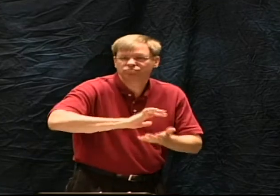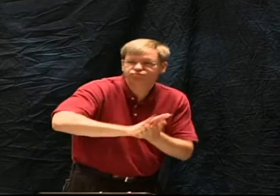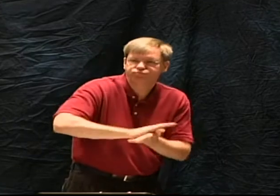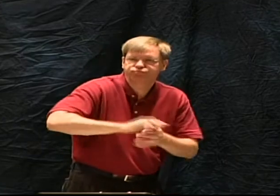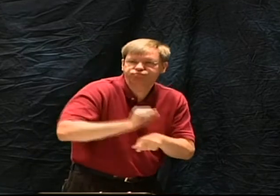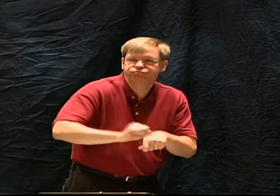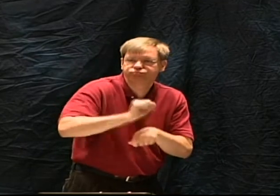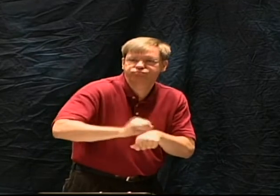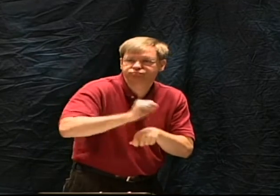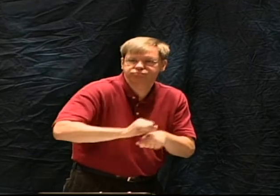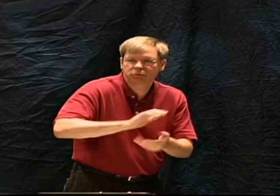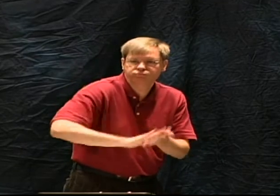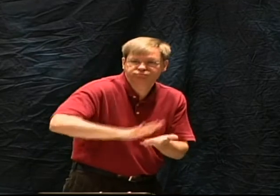while it treads out the grain.